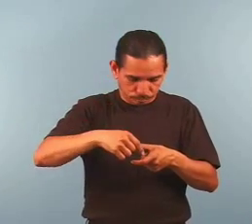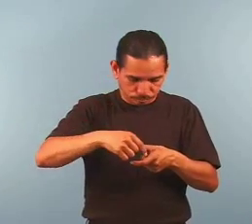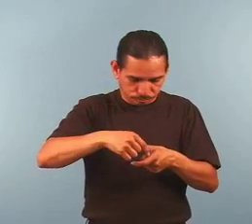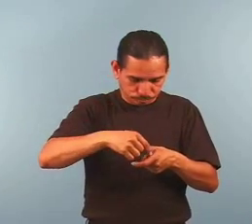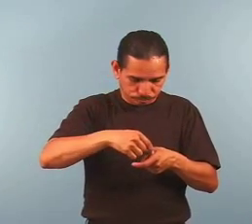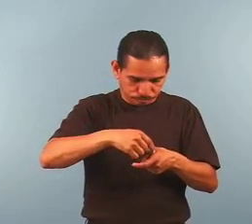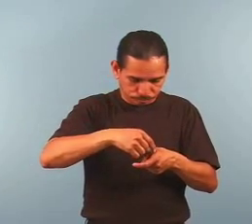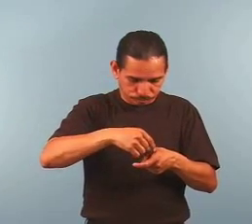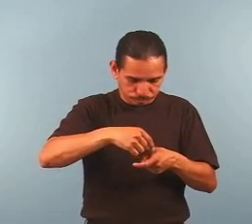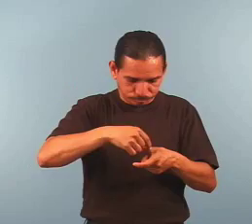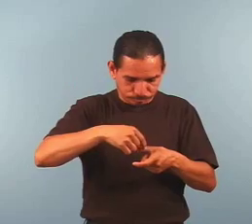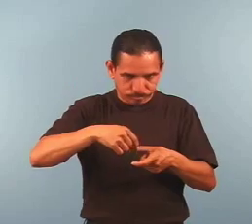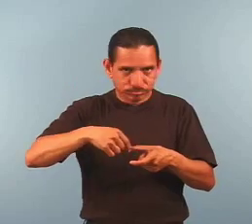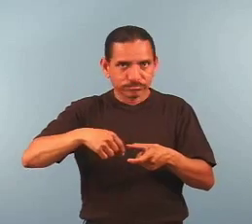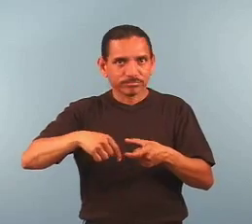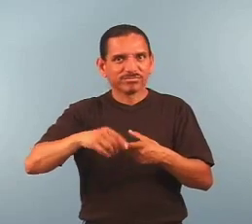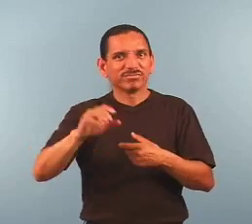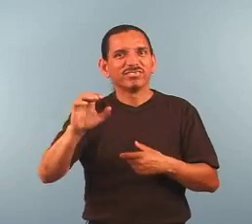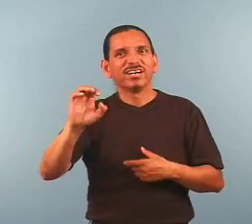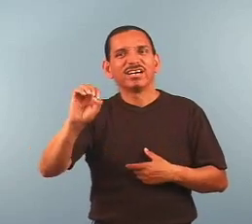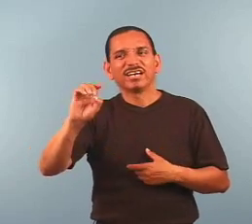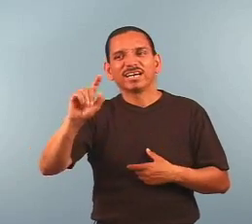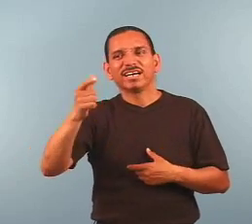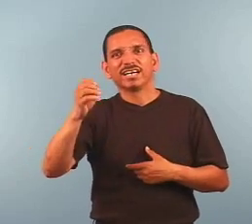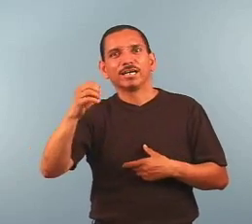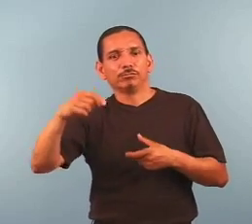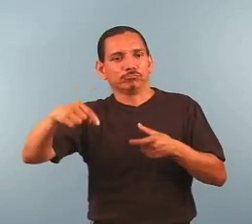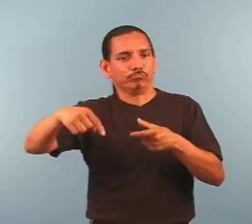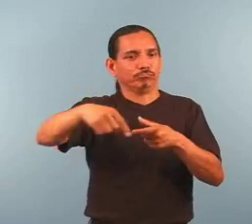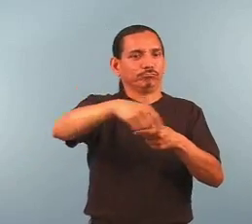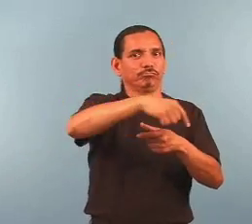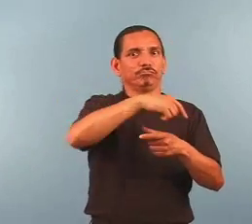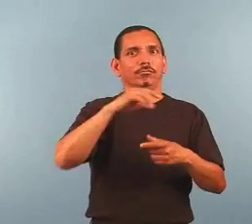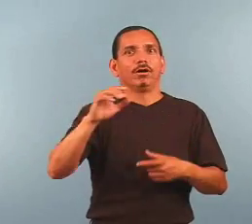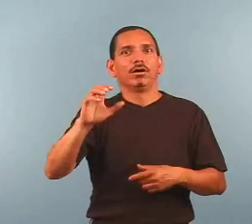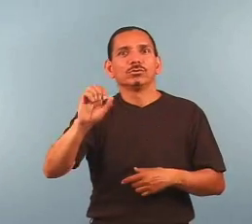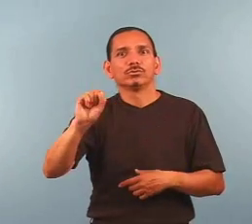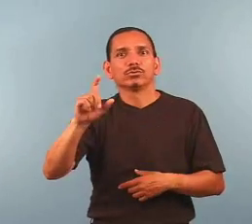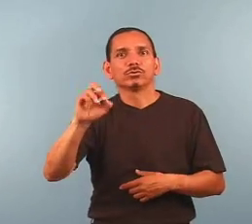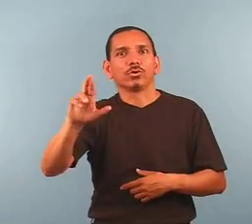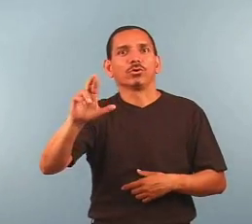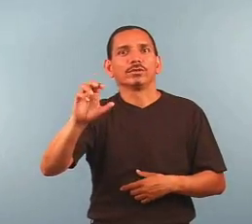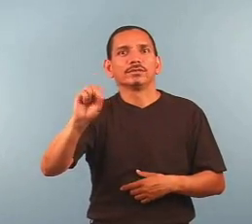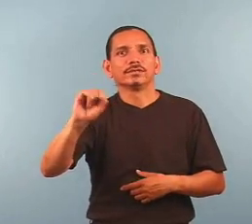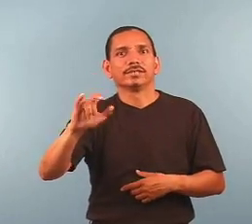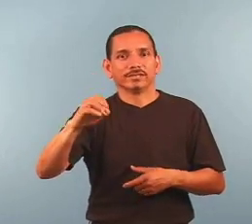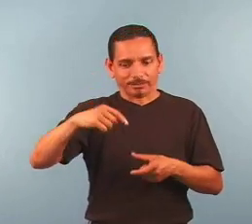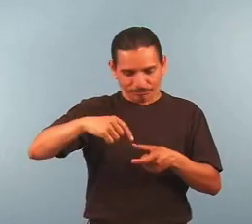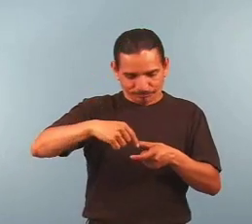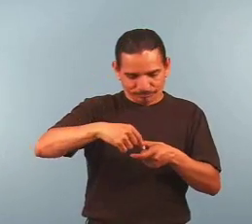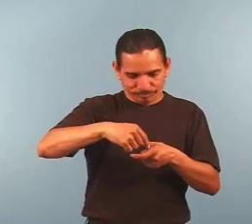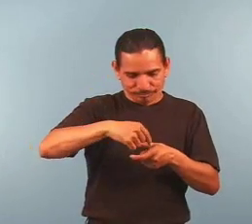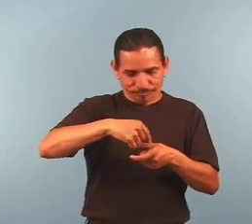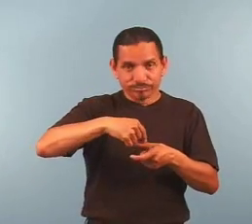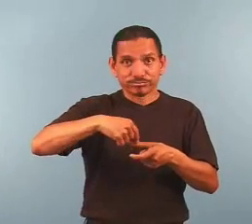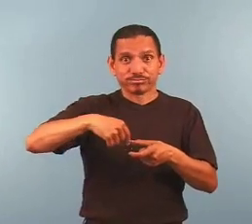around the edge of the 2 inch solar system image.